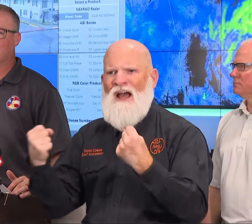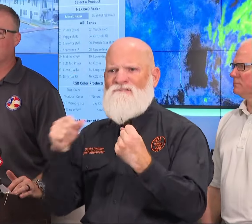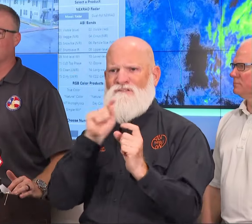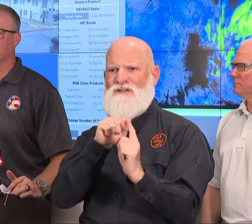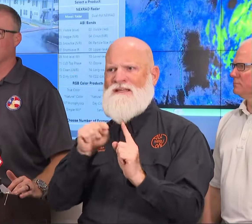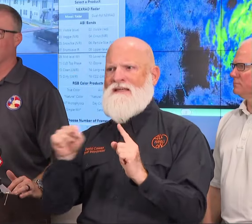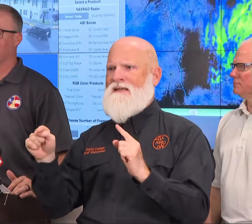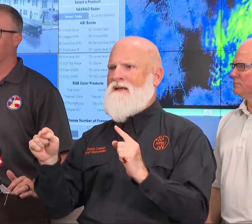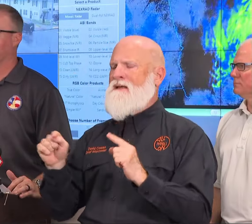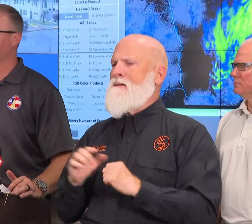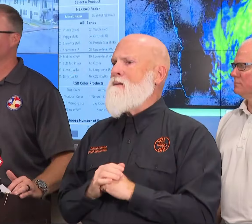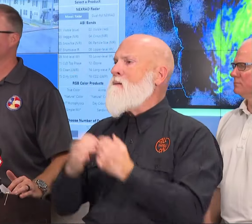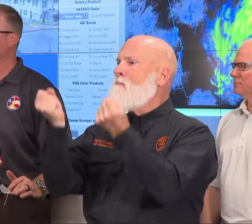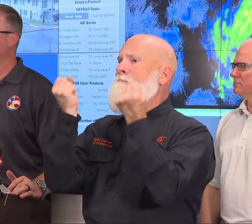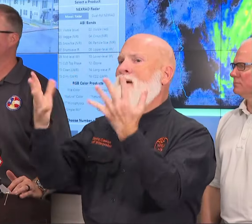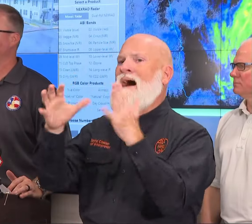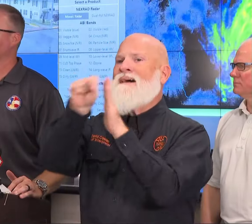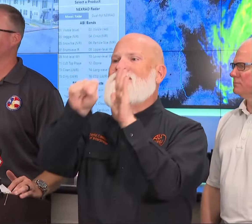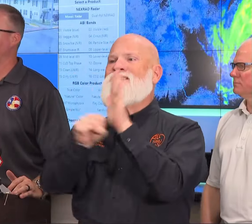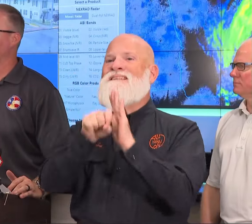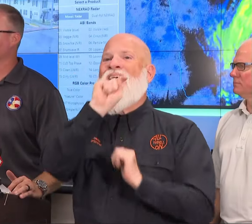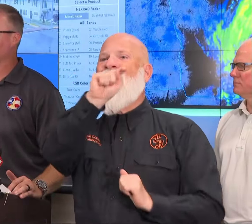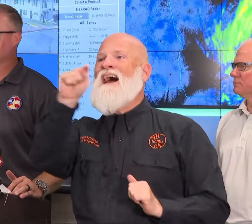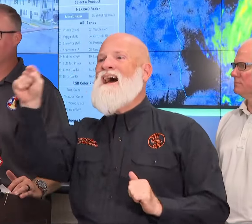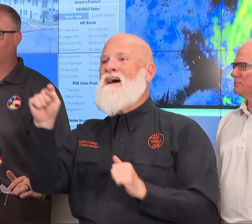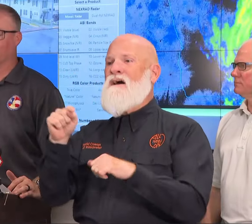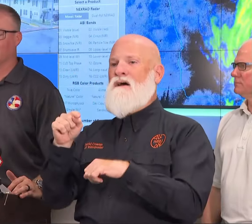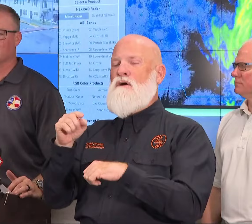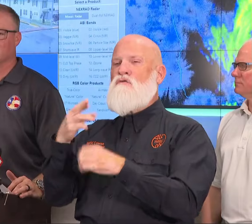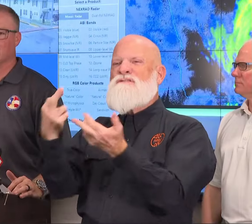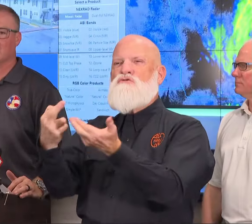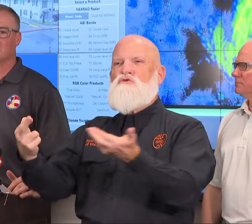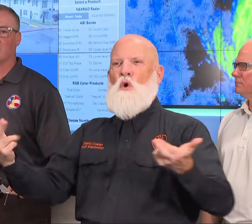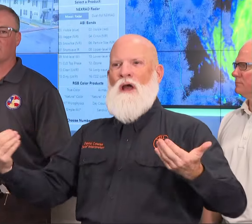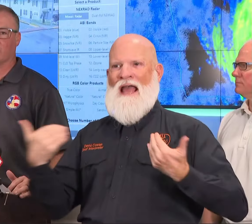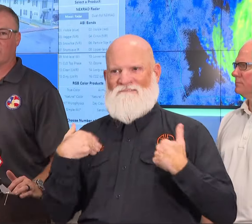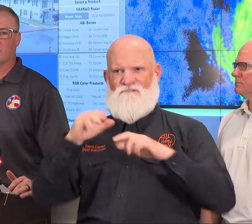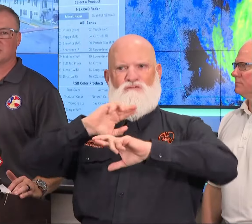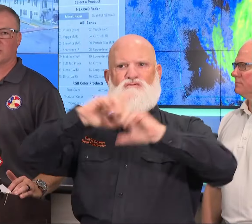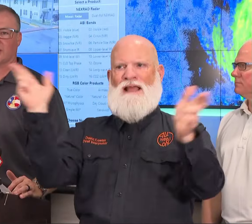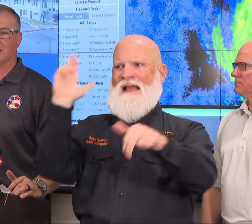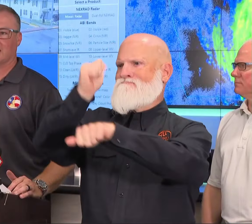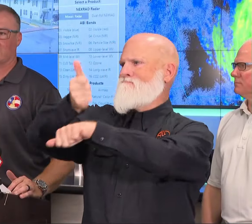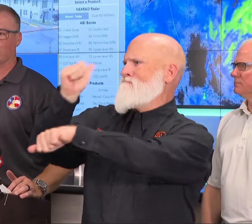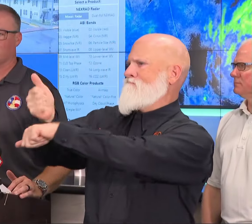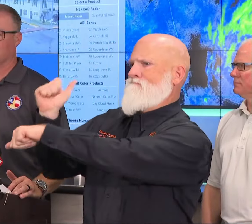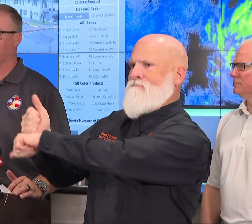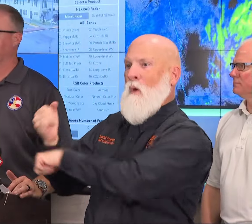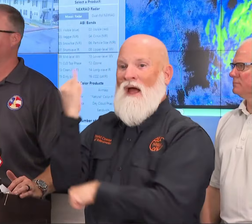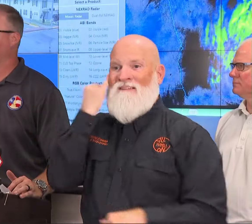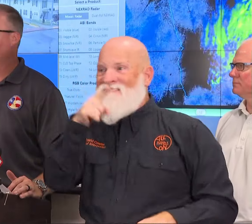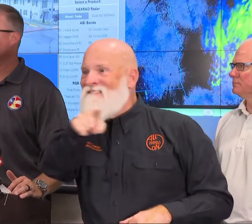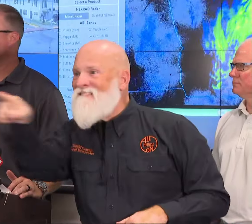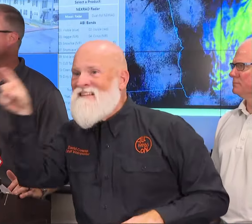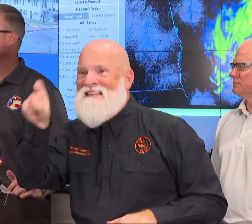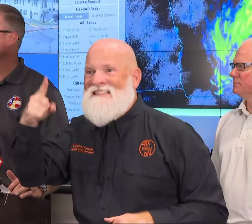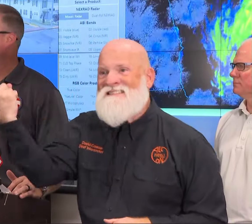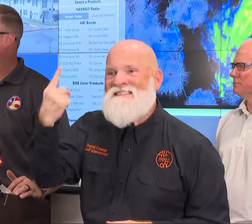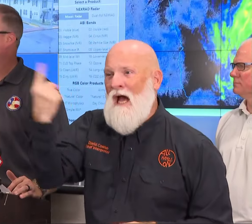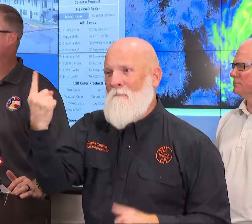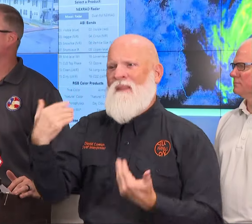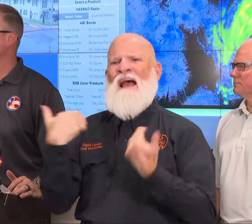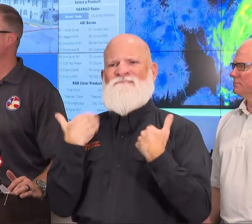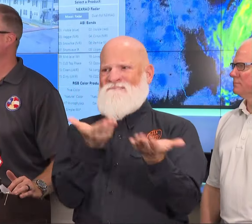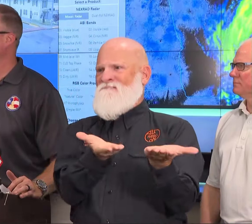if you have needs as you as you ask as the Governor mentioned staff the road so we can get our folks there. I understand